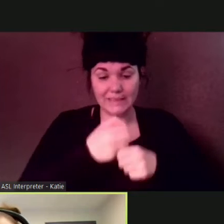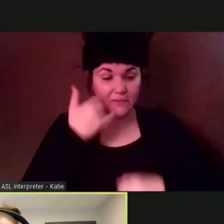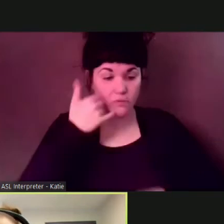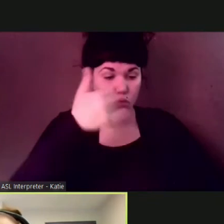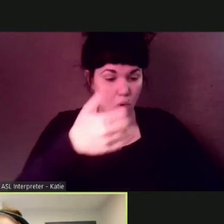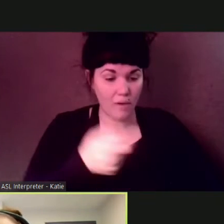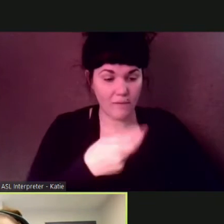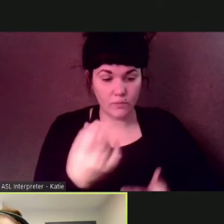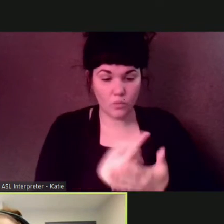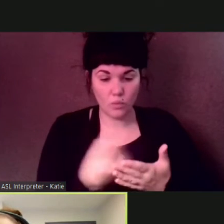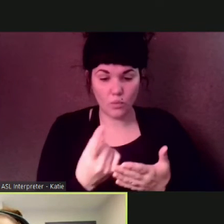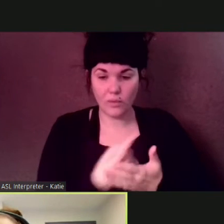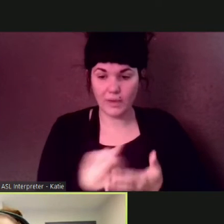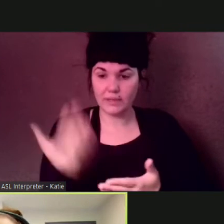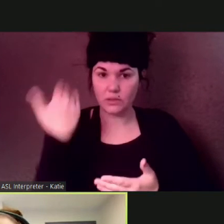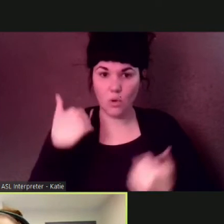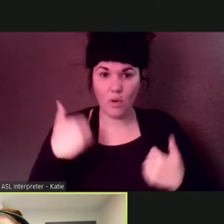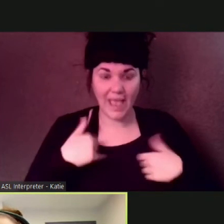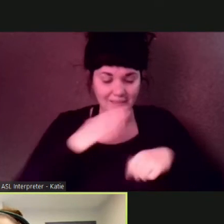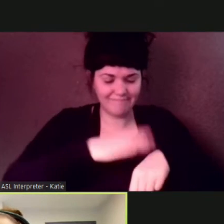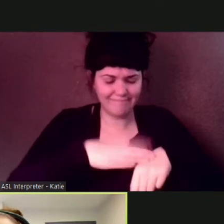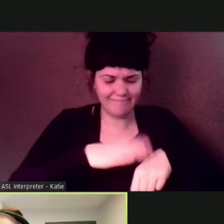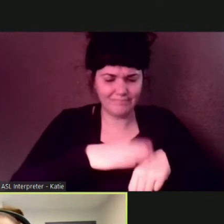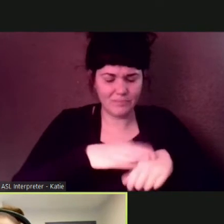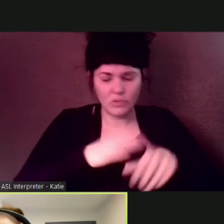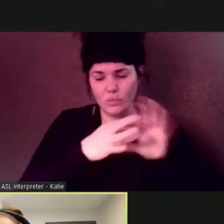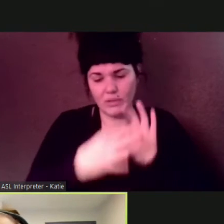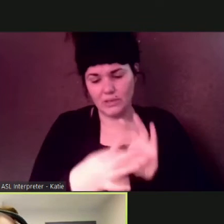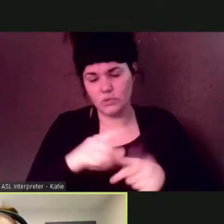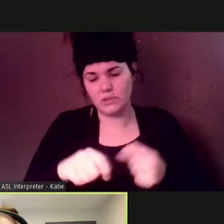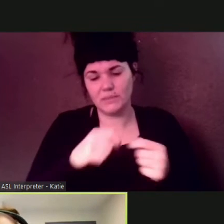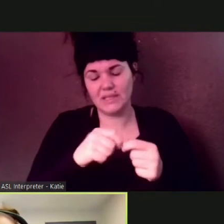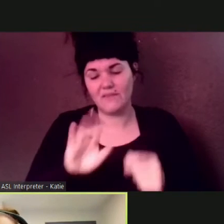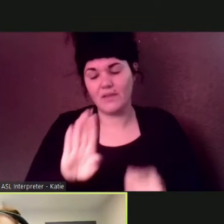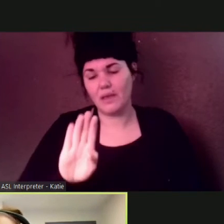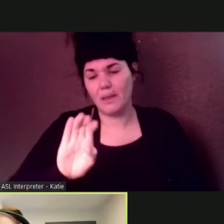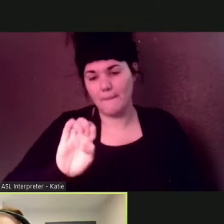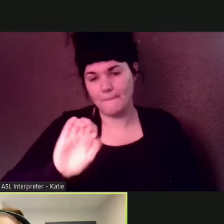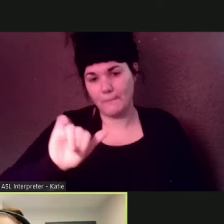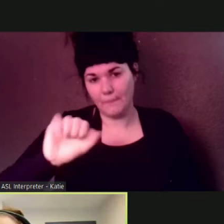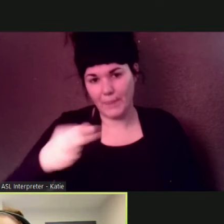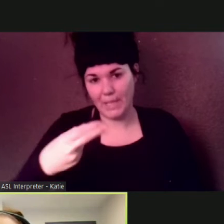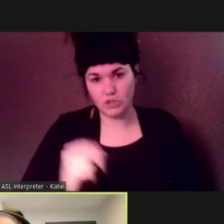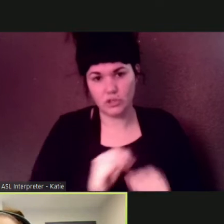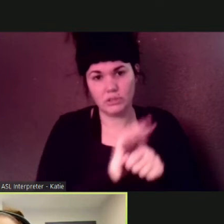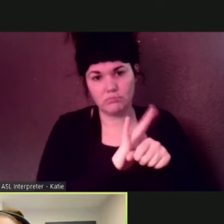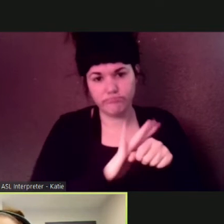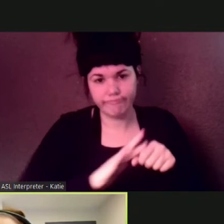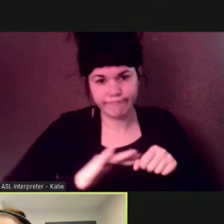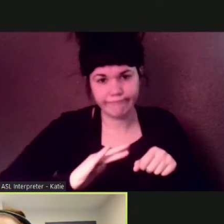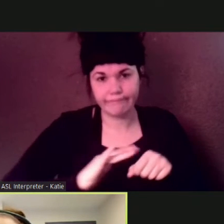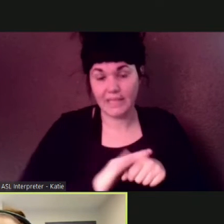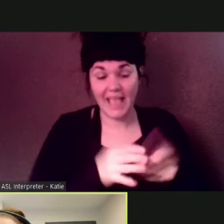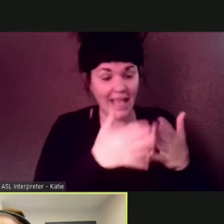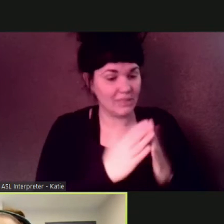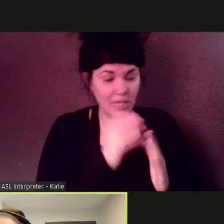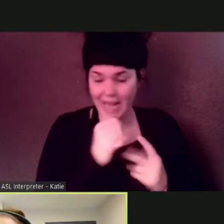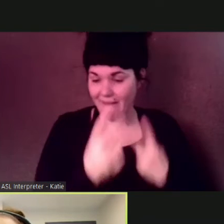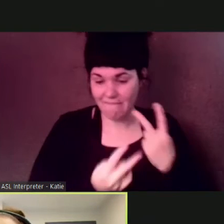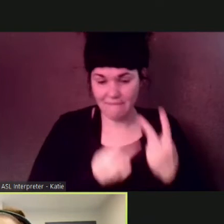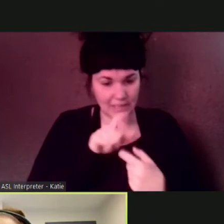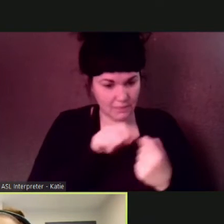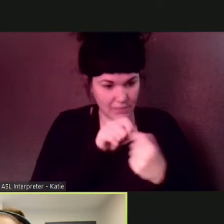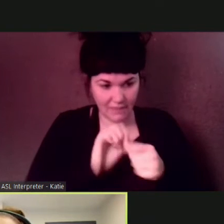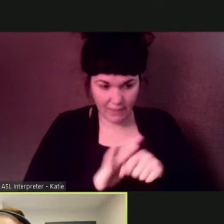and not uh attending uh certain beaches that's because many systems that were impacted by the wet